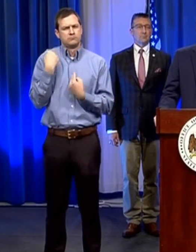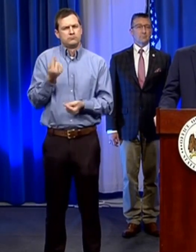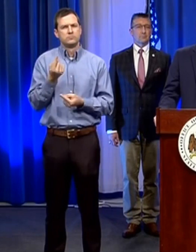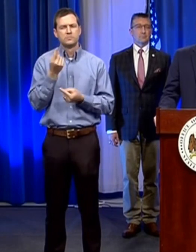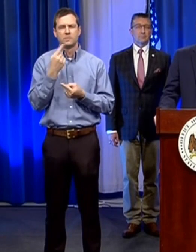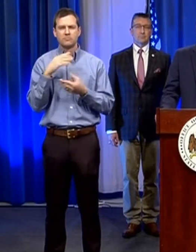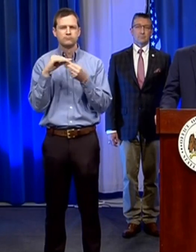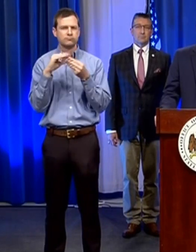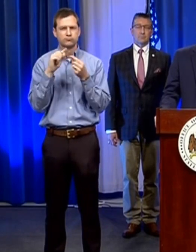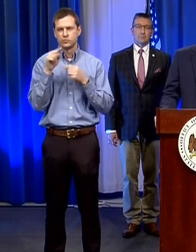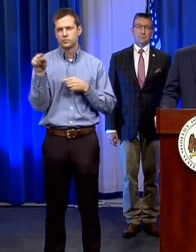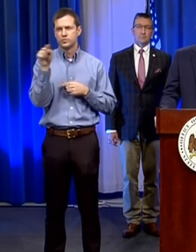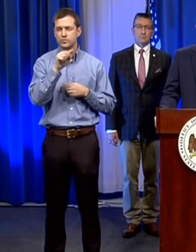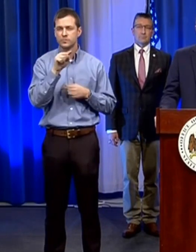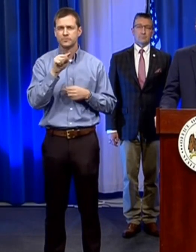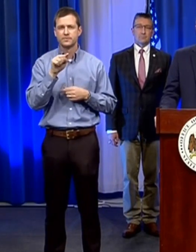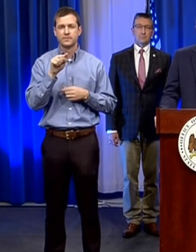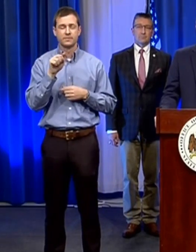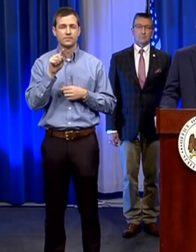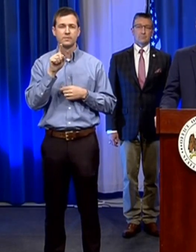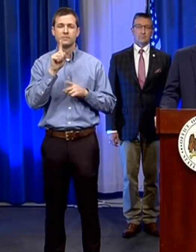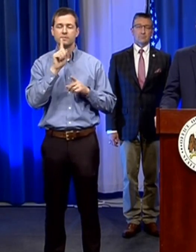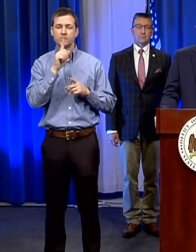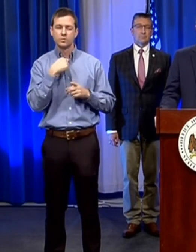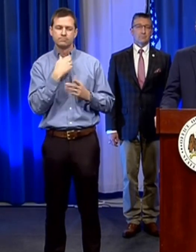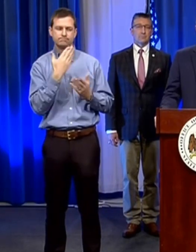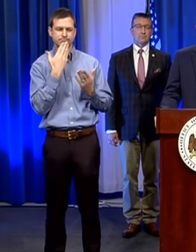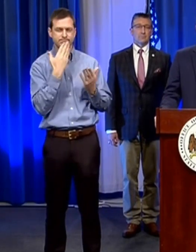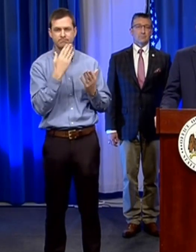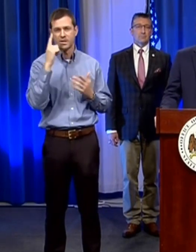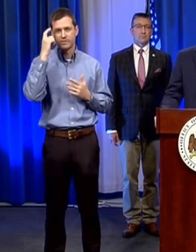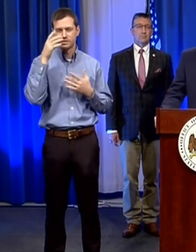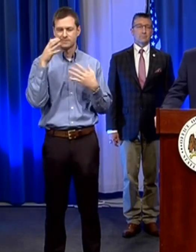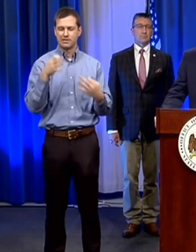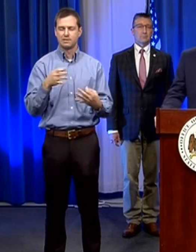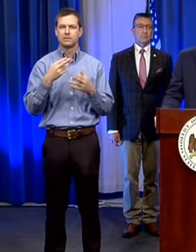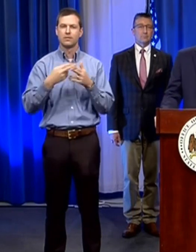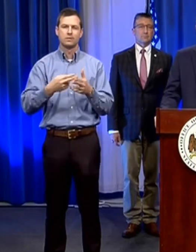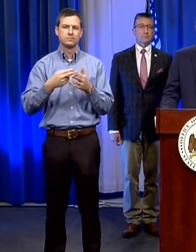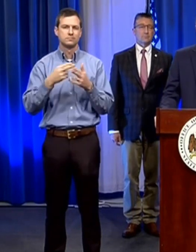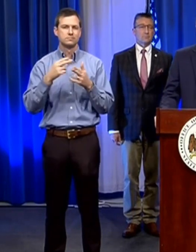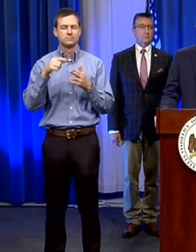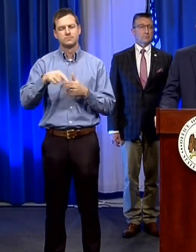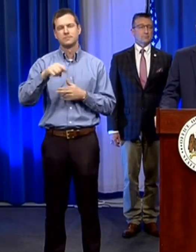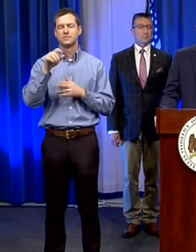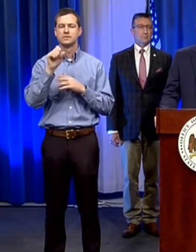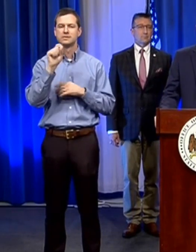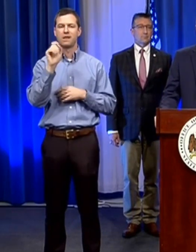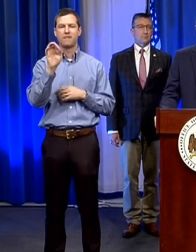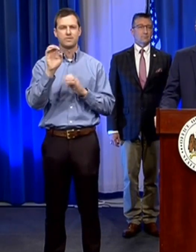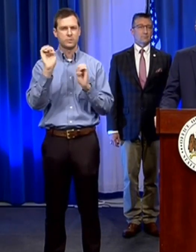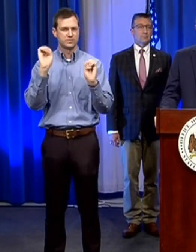and we are grateful that the governor has decided to declare this state of public health emergency we think